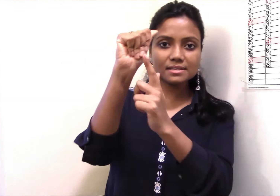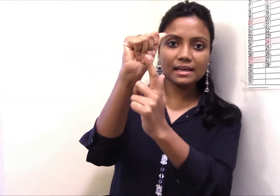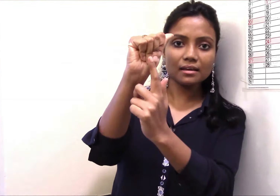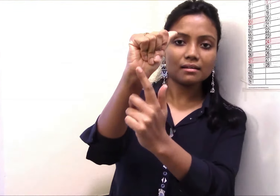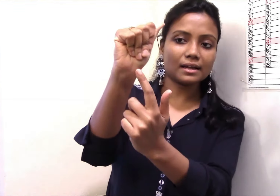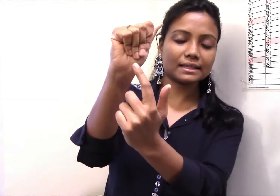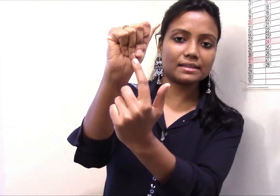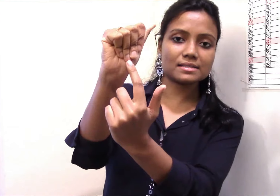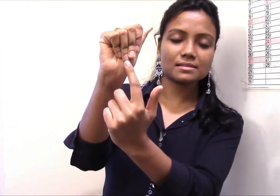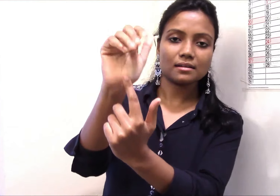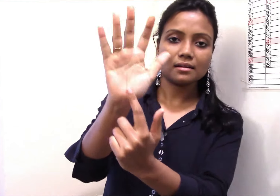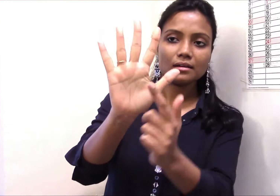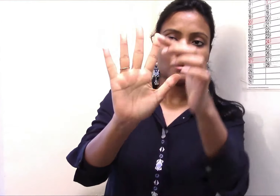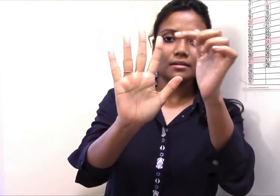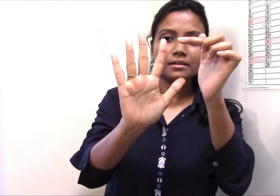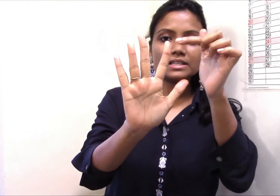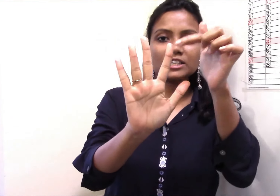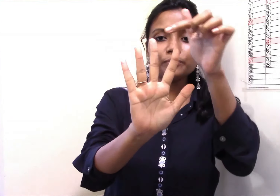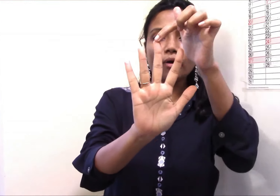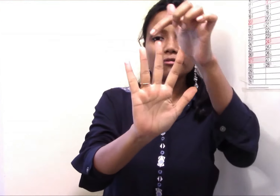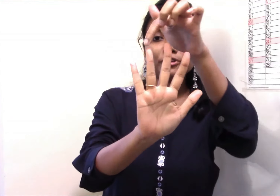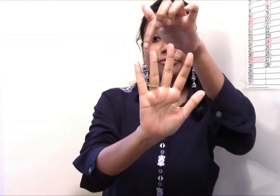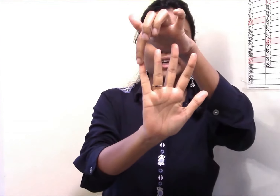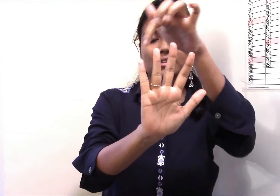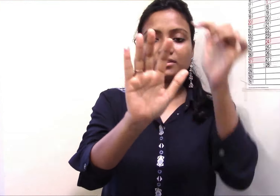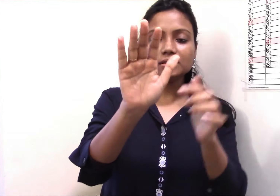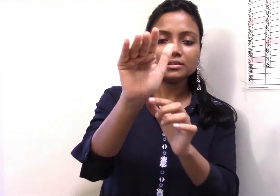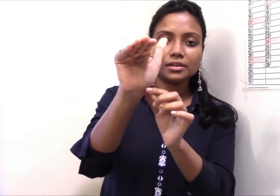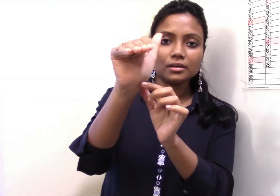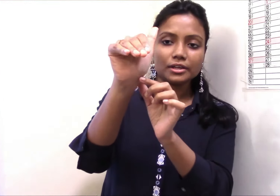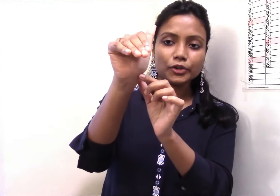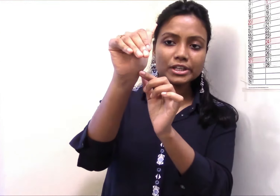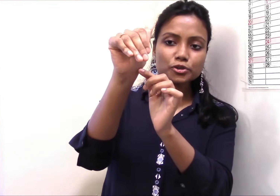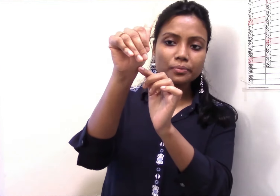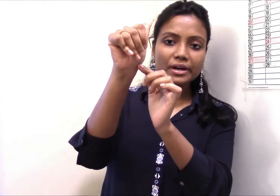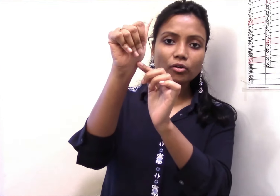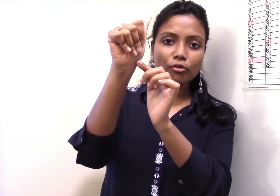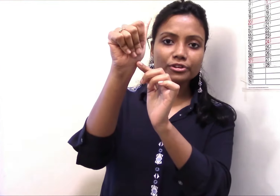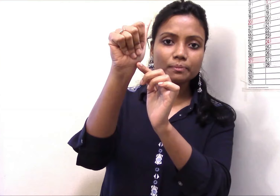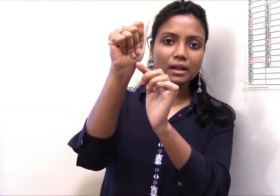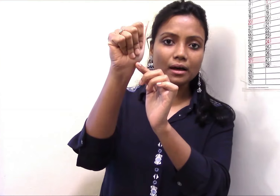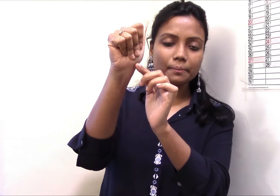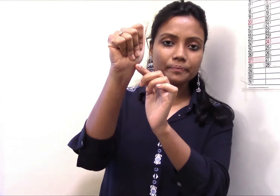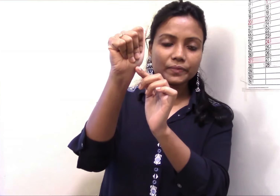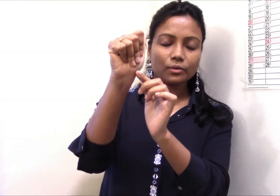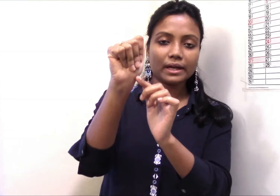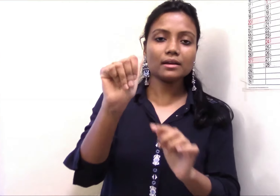see like this. Tip of the finger. You need to bring over the lung. Okay.